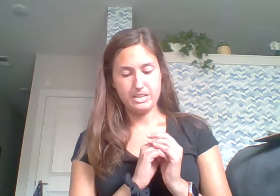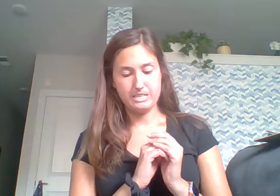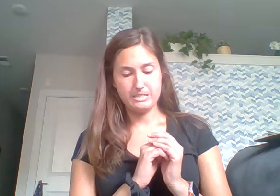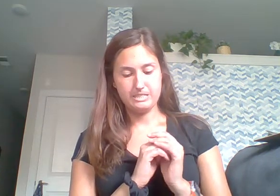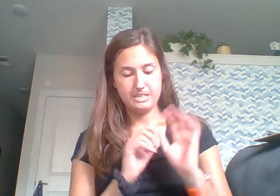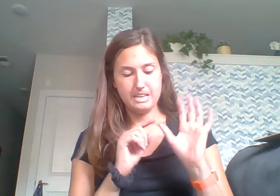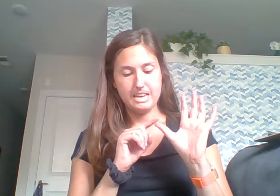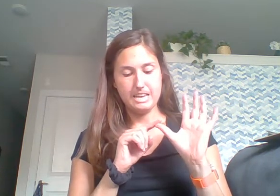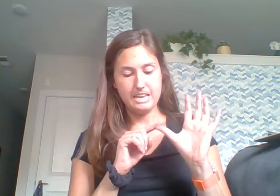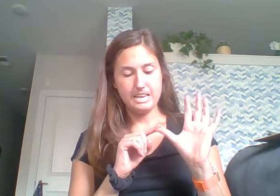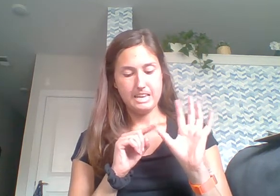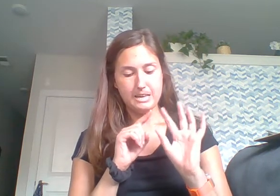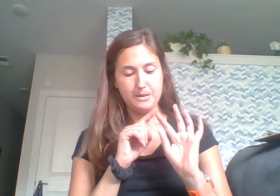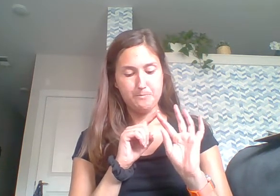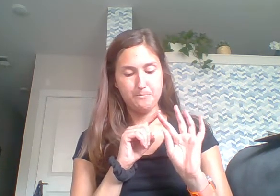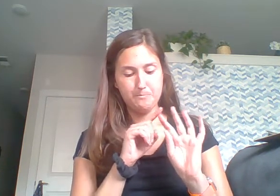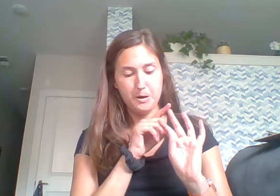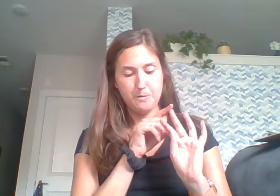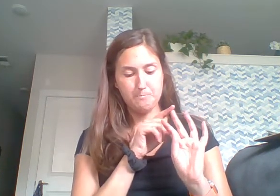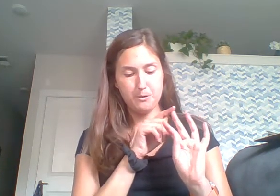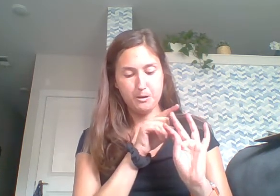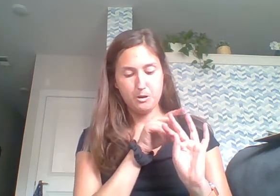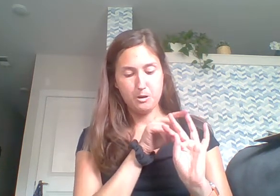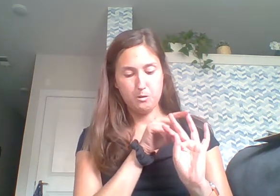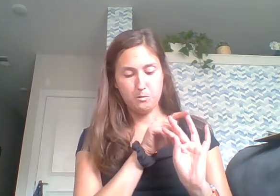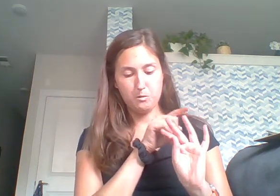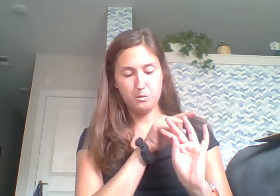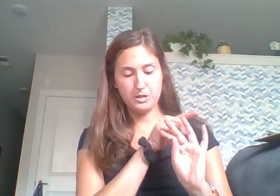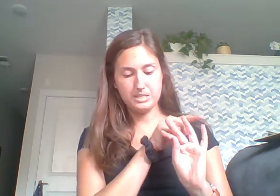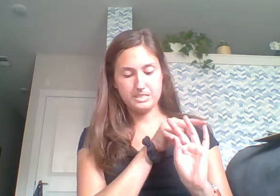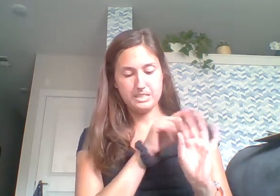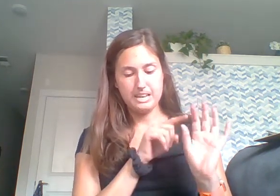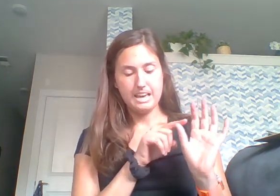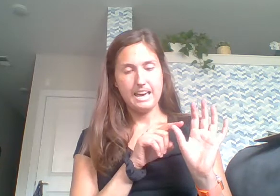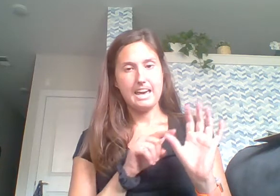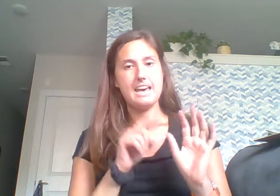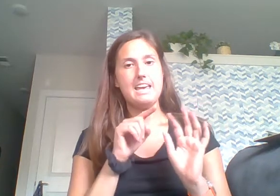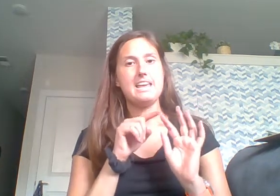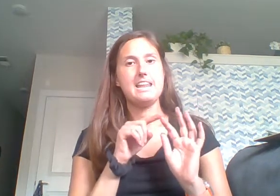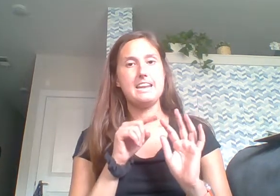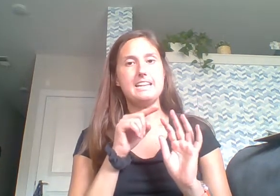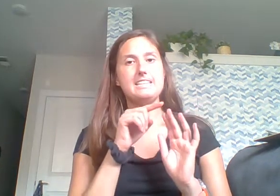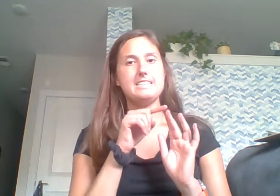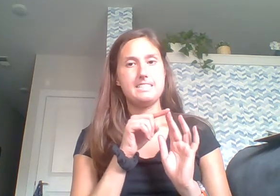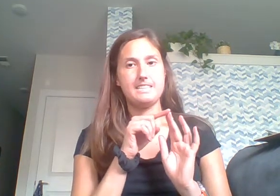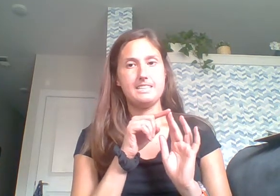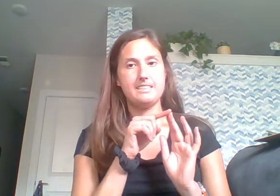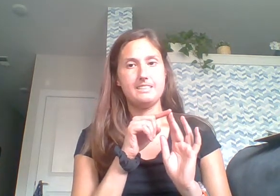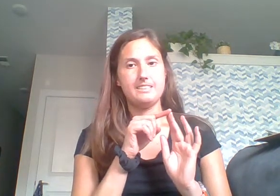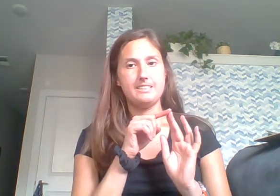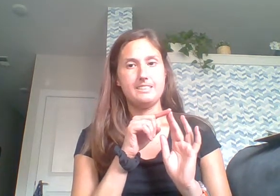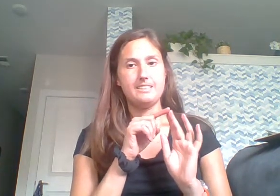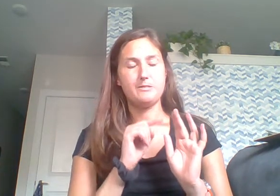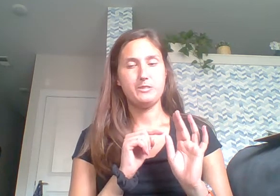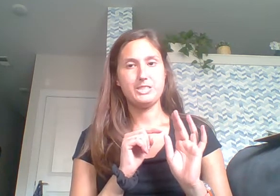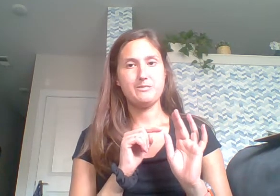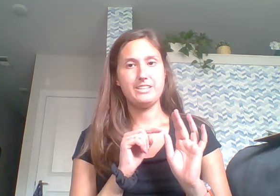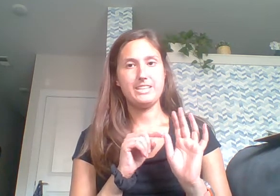is... I-m-p-o-r-t-e-n-t. What's the word?